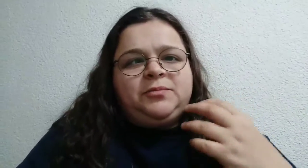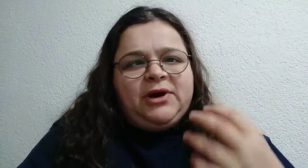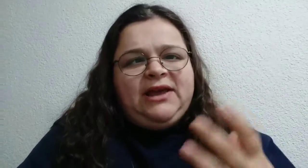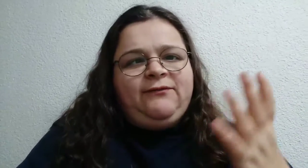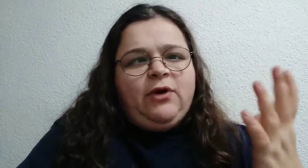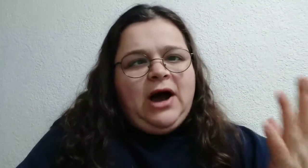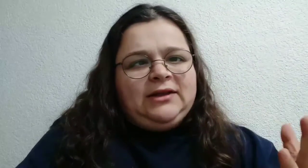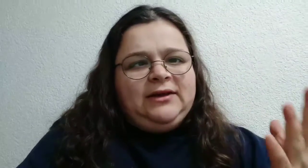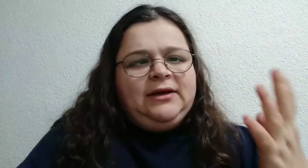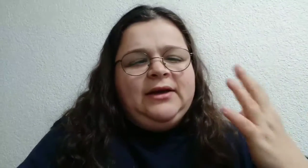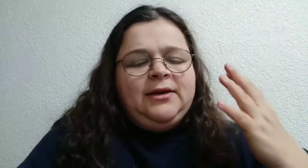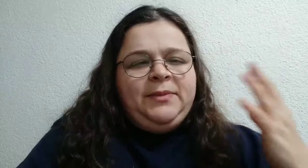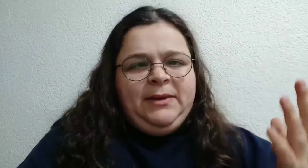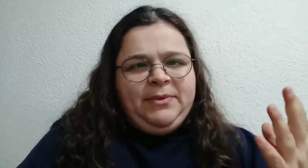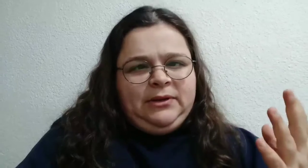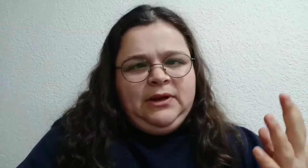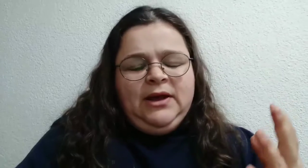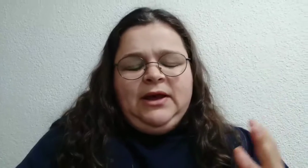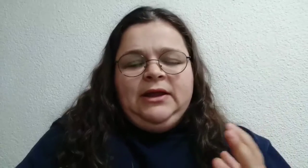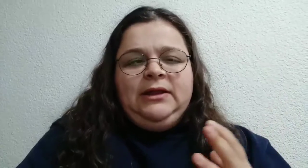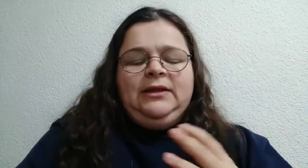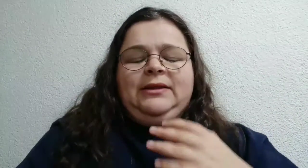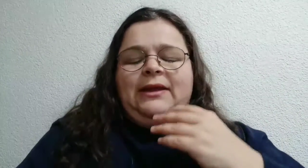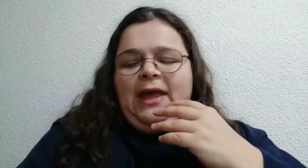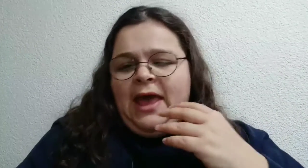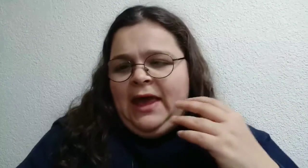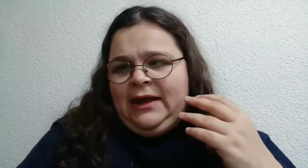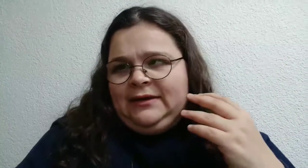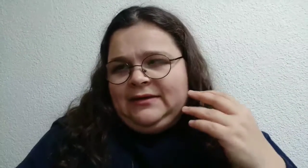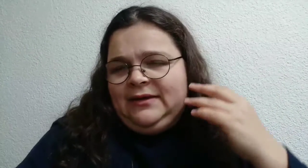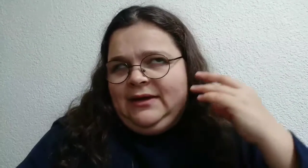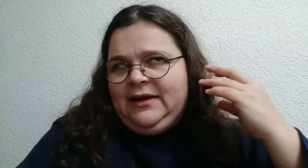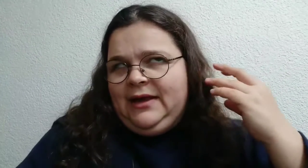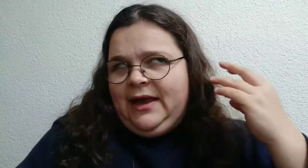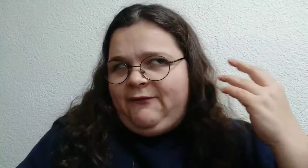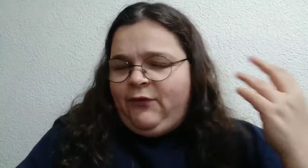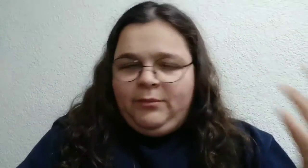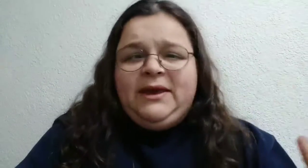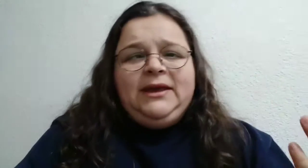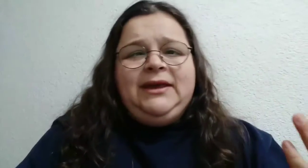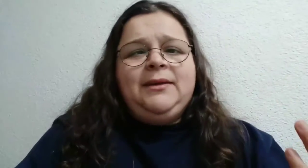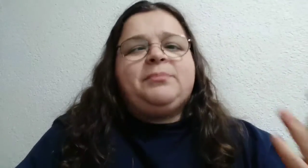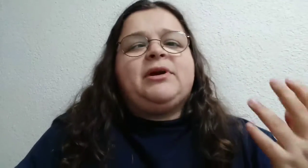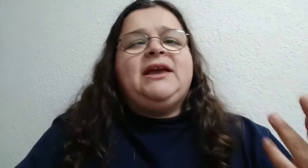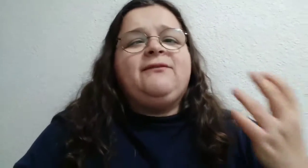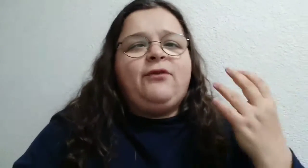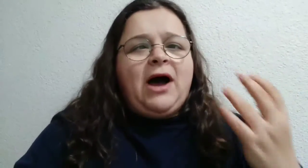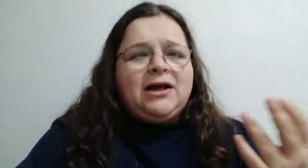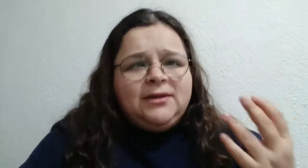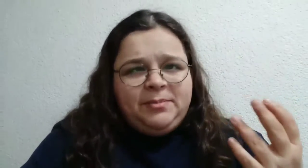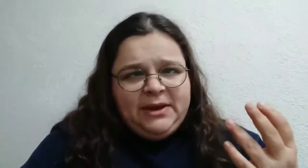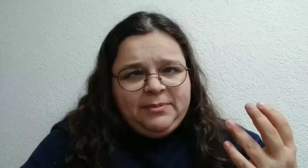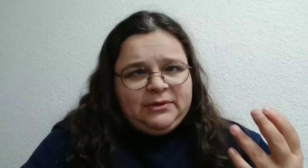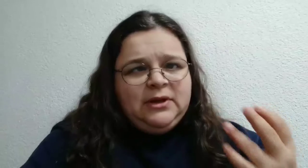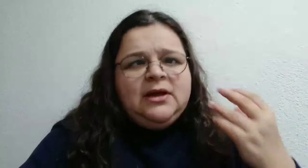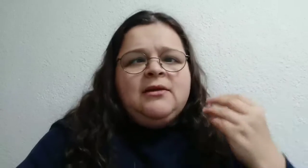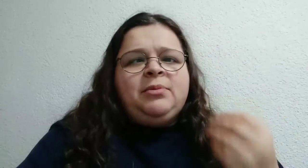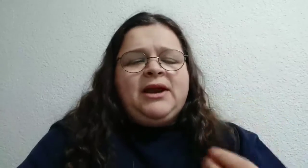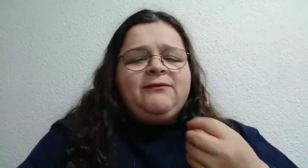praying for other people. And for me, praying for other people, praying